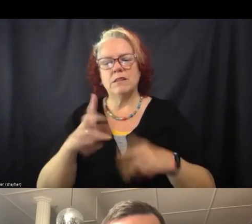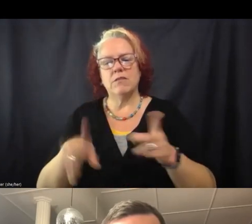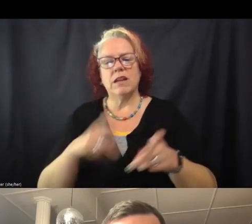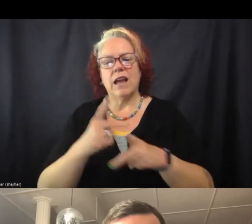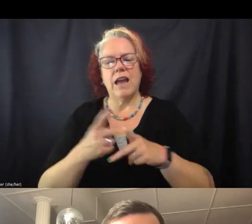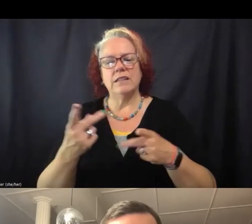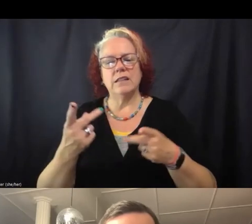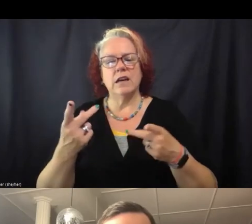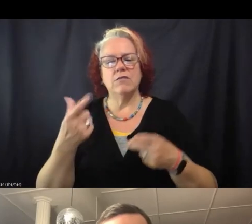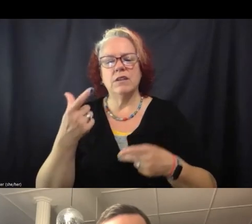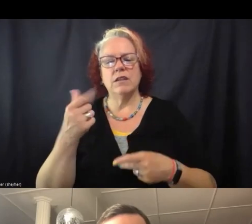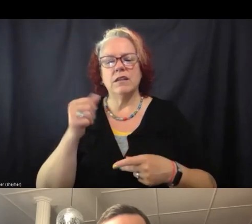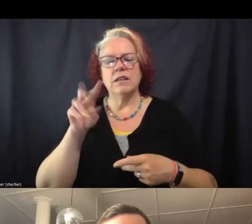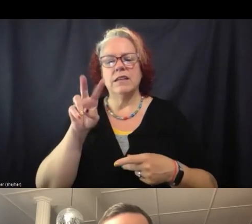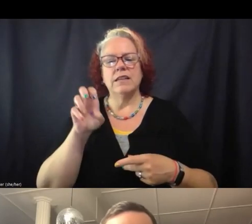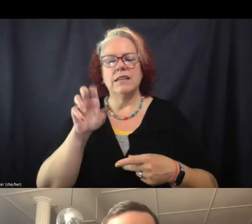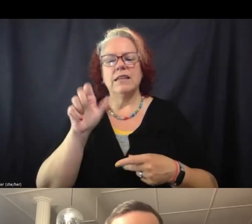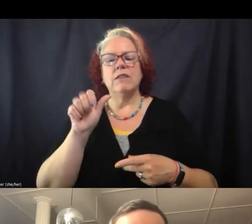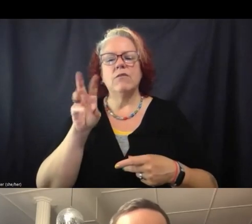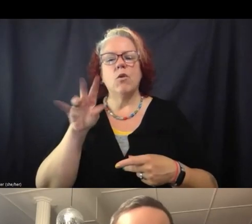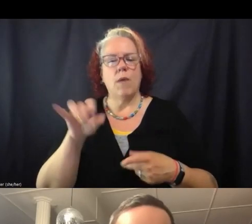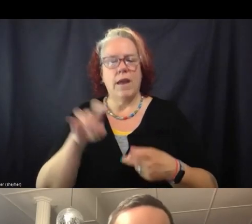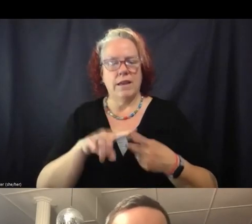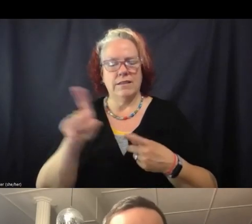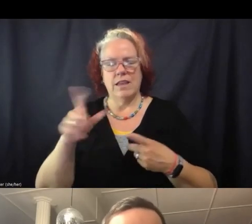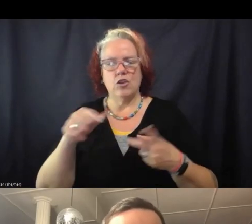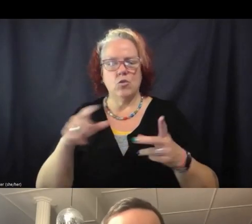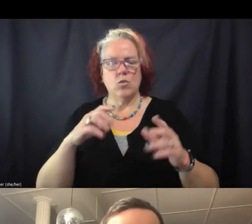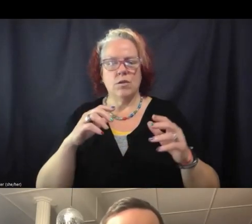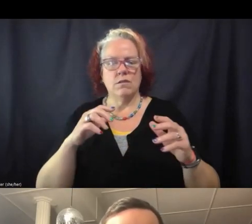all were navigating, um, in the campaign.